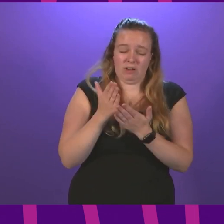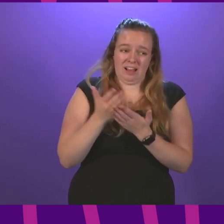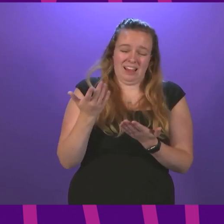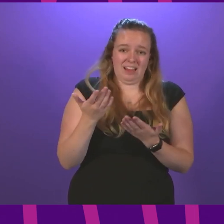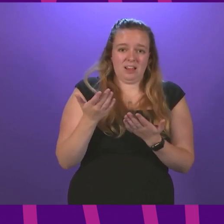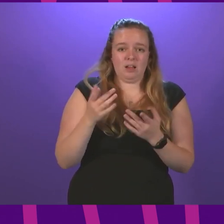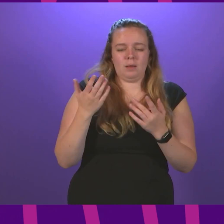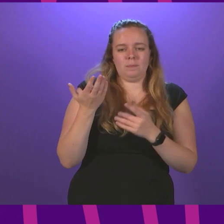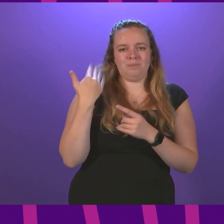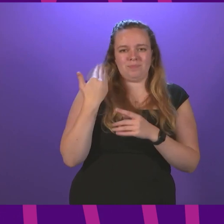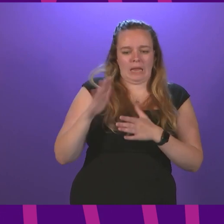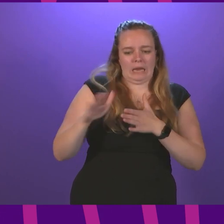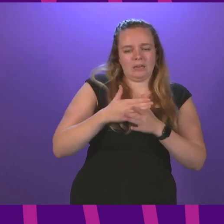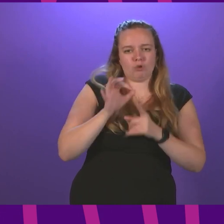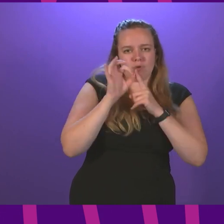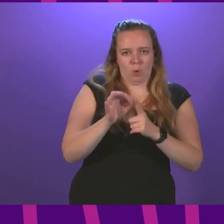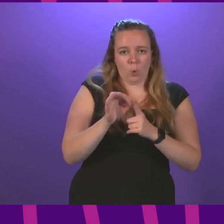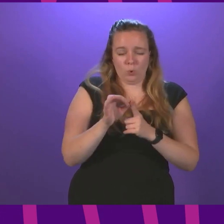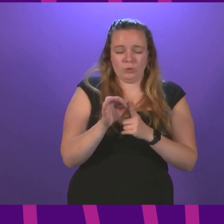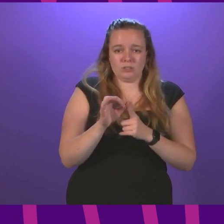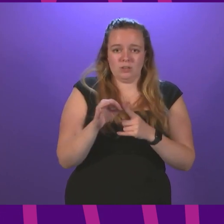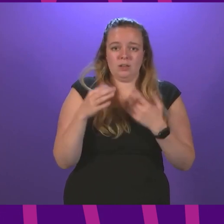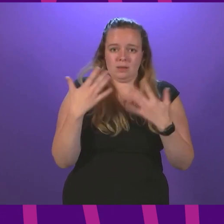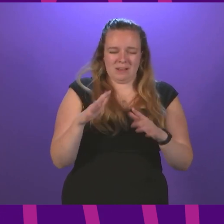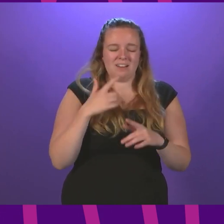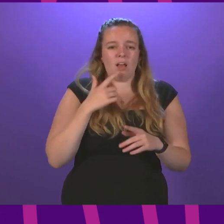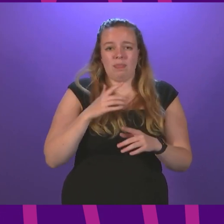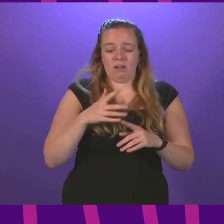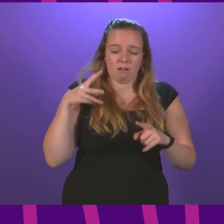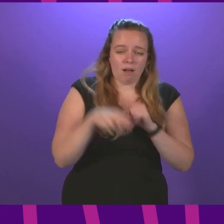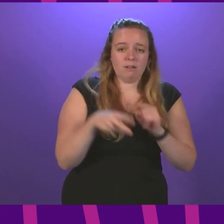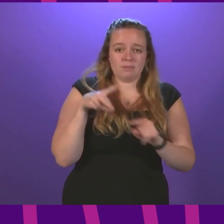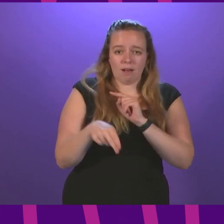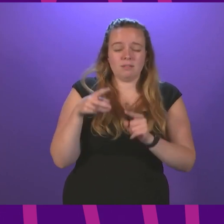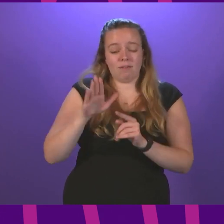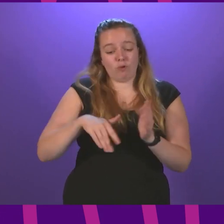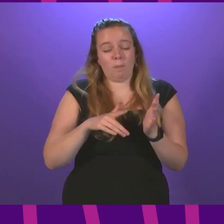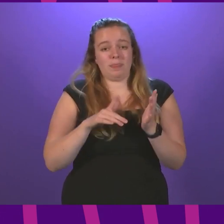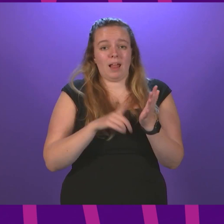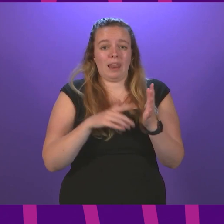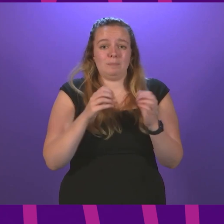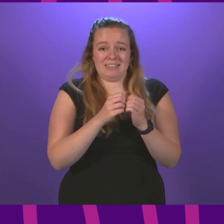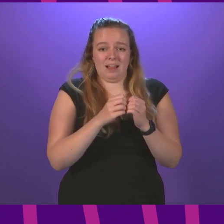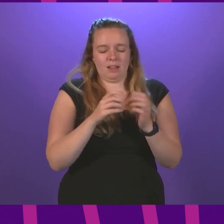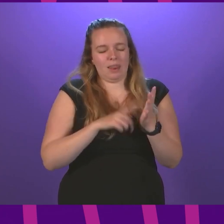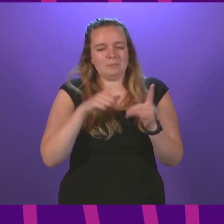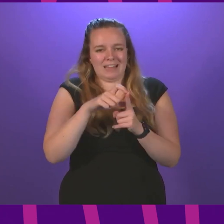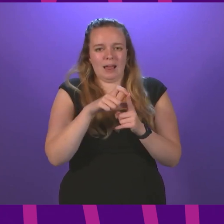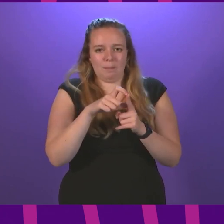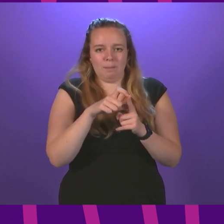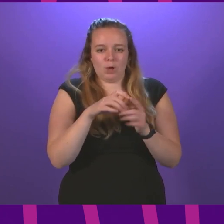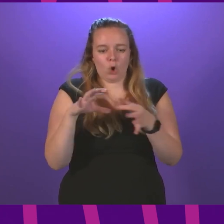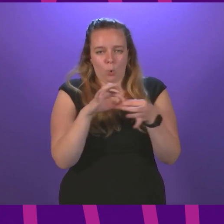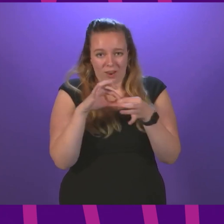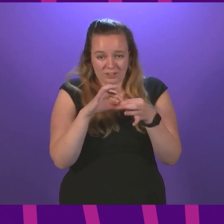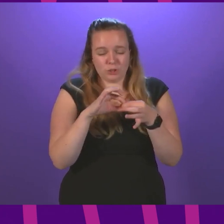was initially proposed and has been a cash cow for the austerity cuts meted out first by the Lib Dem Tory coalition and then even more brutally